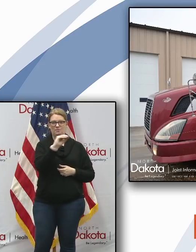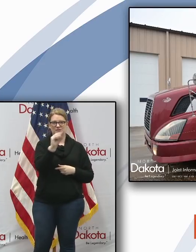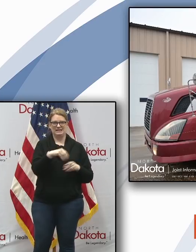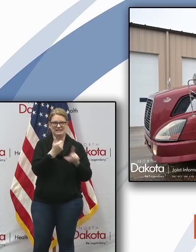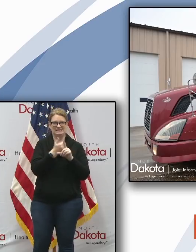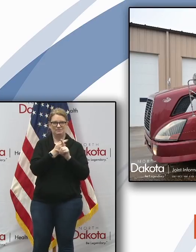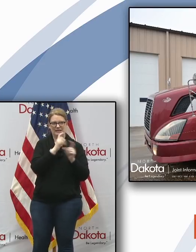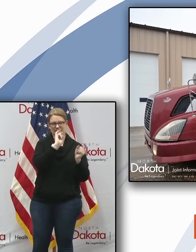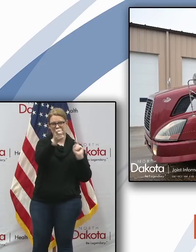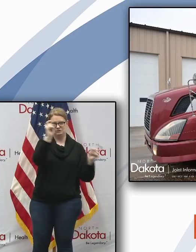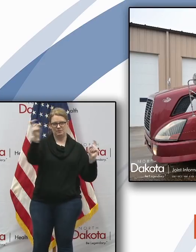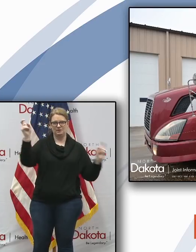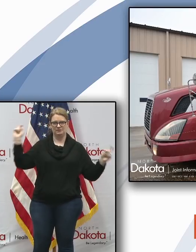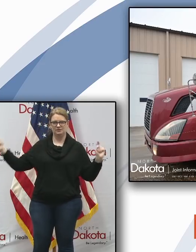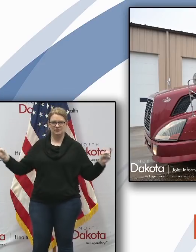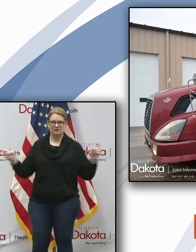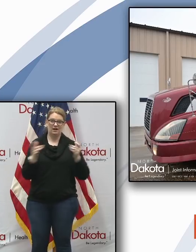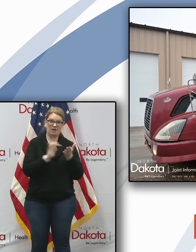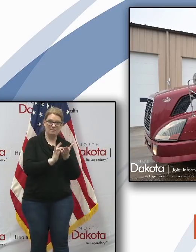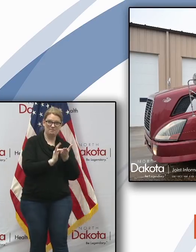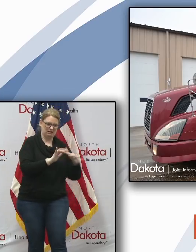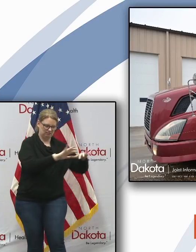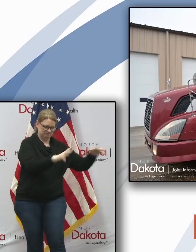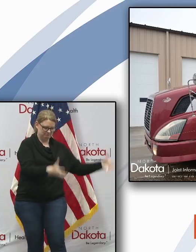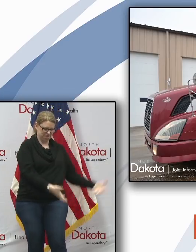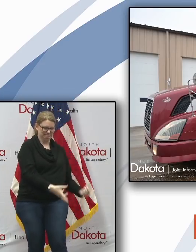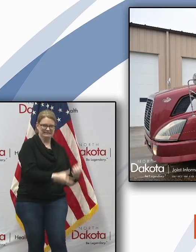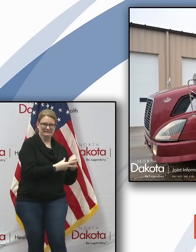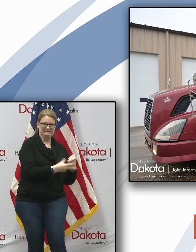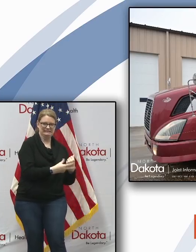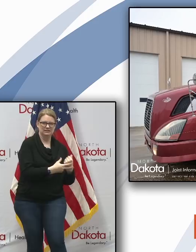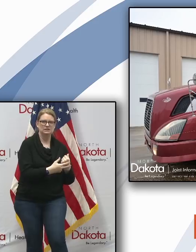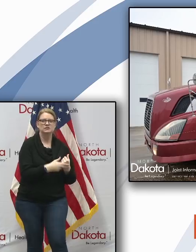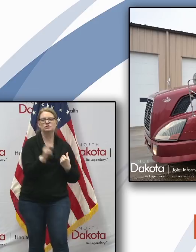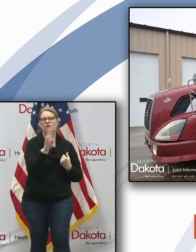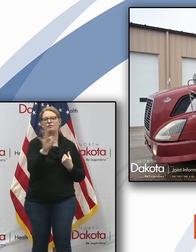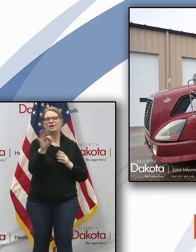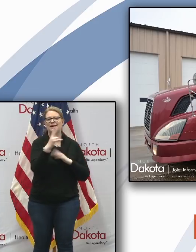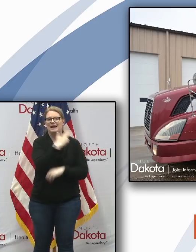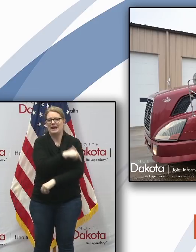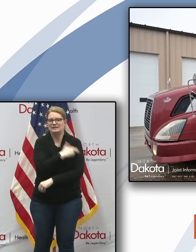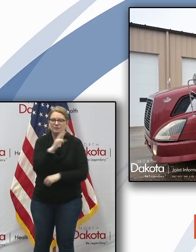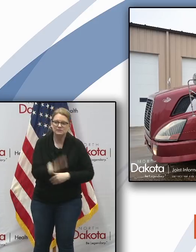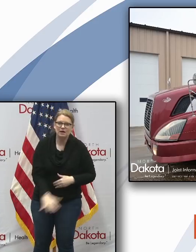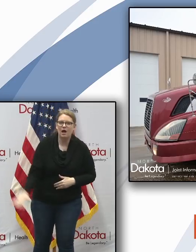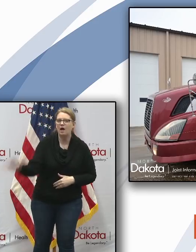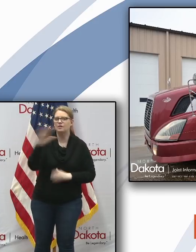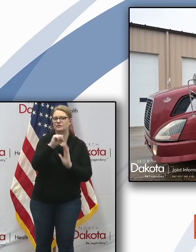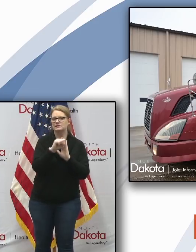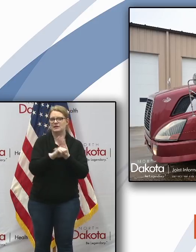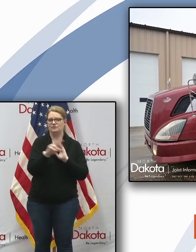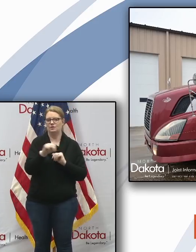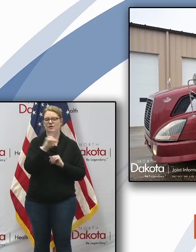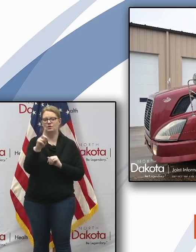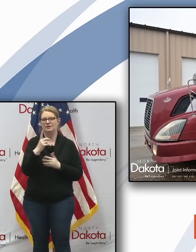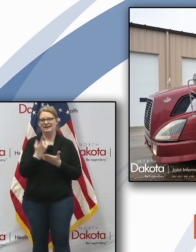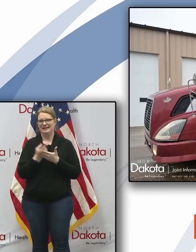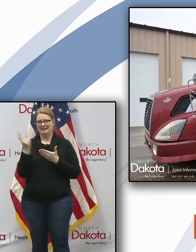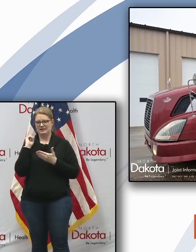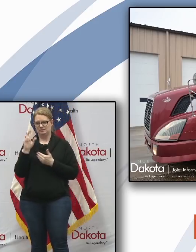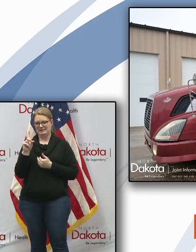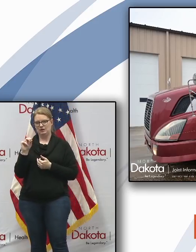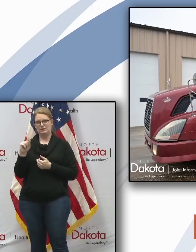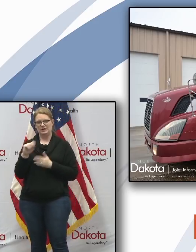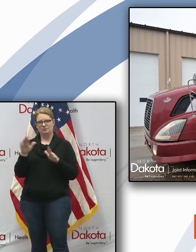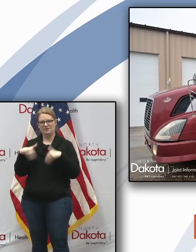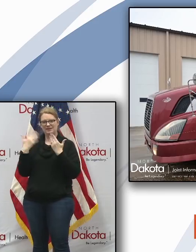distributed of the of the medical cash out to the 49 hospitals across north dakota and this last week the dot provided